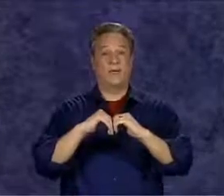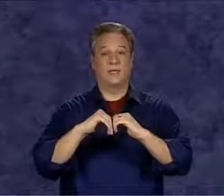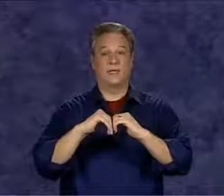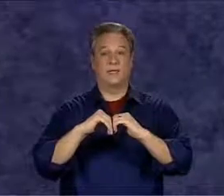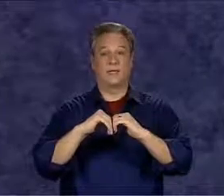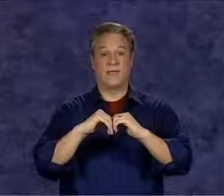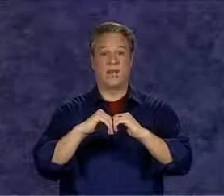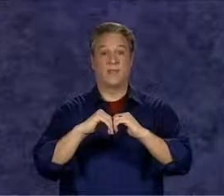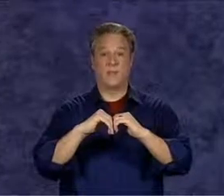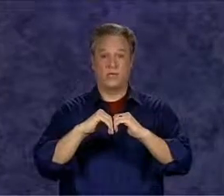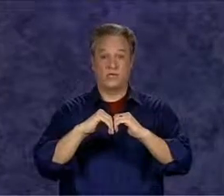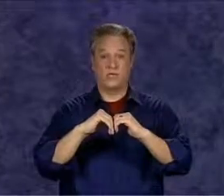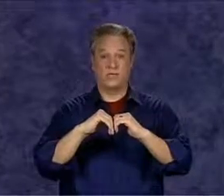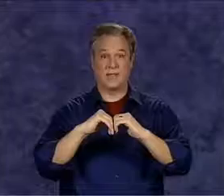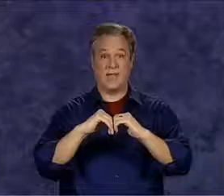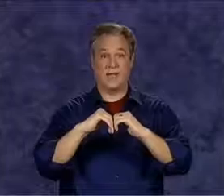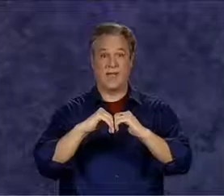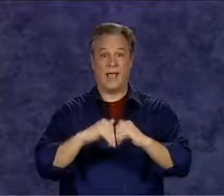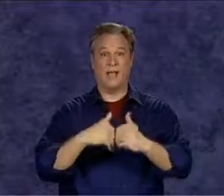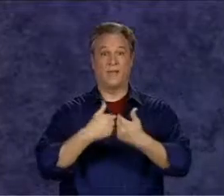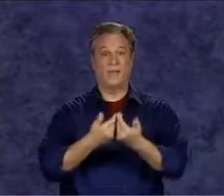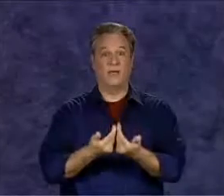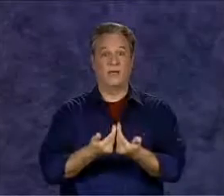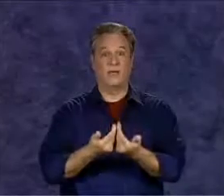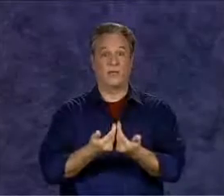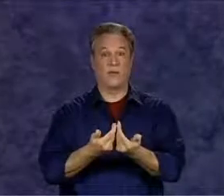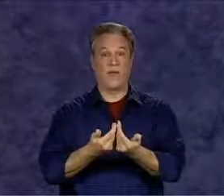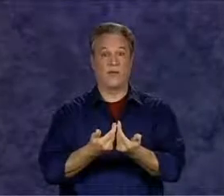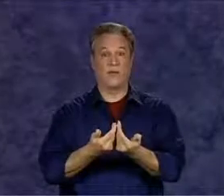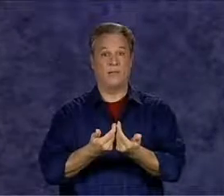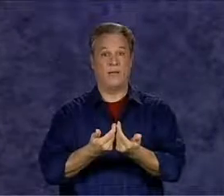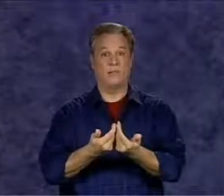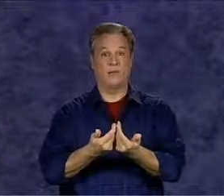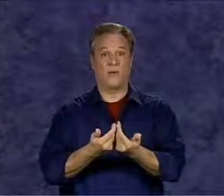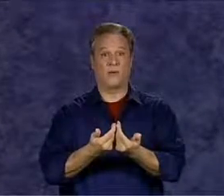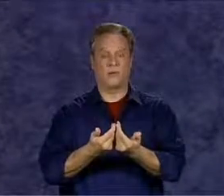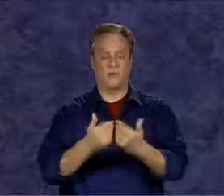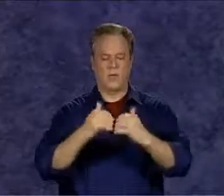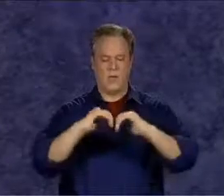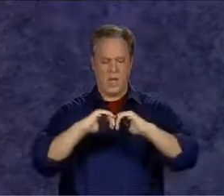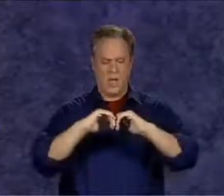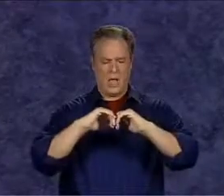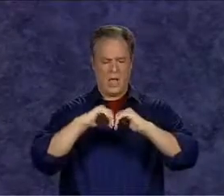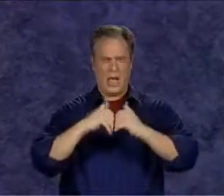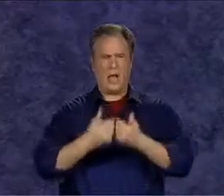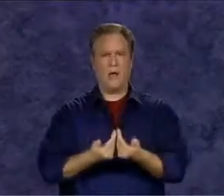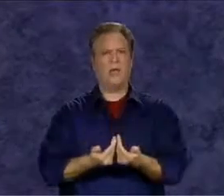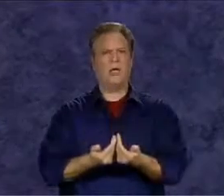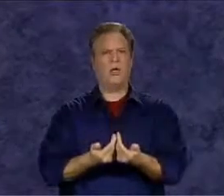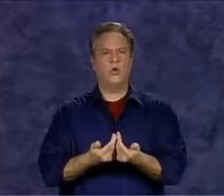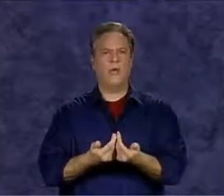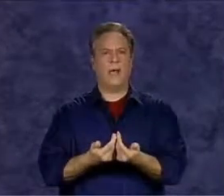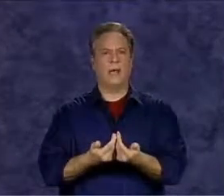this is the top of a magician's hat and this is the rabbit he pulls from it how did he do that